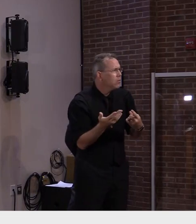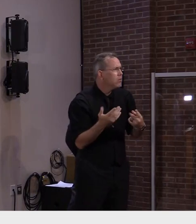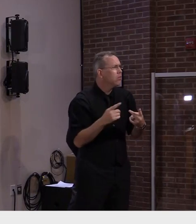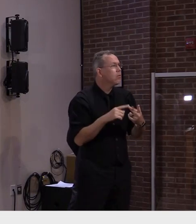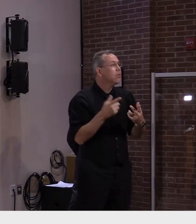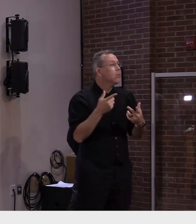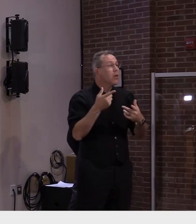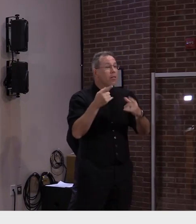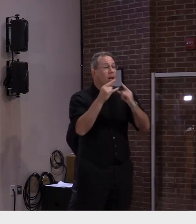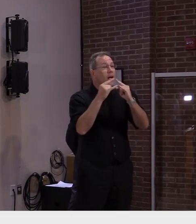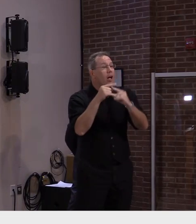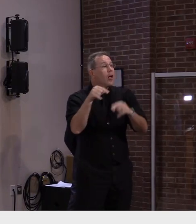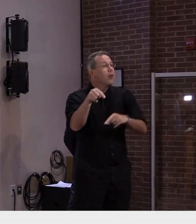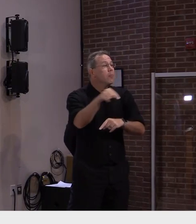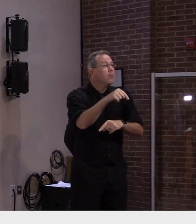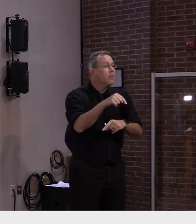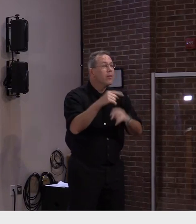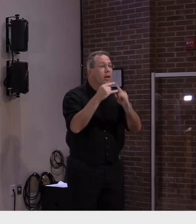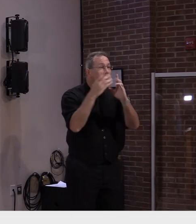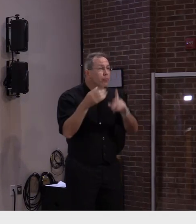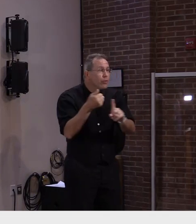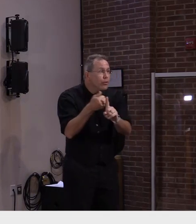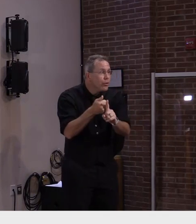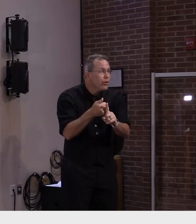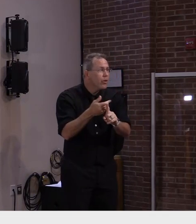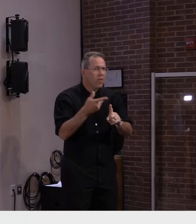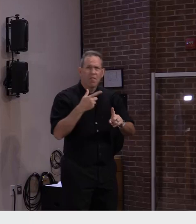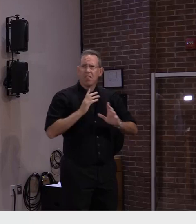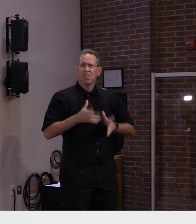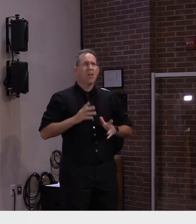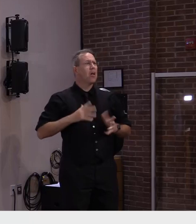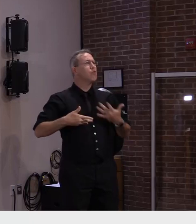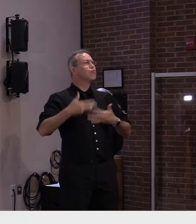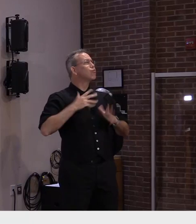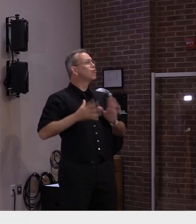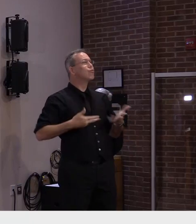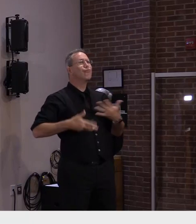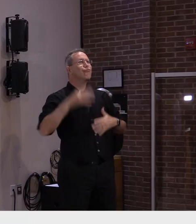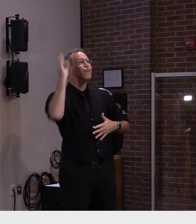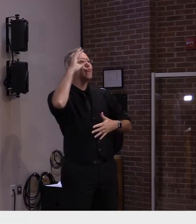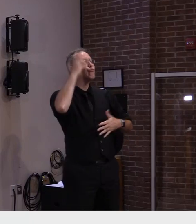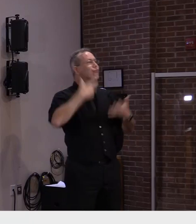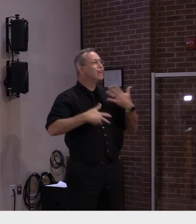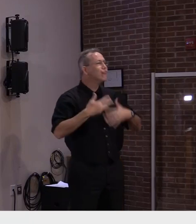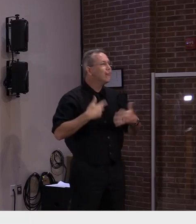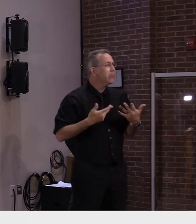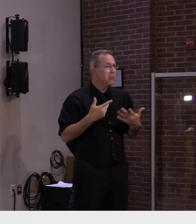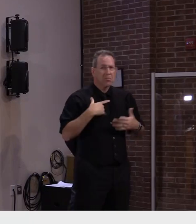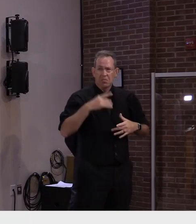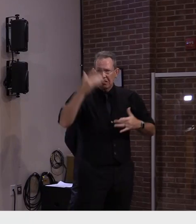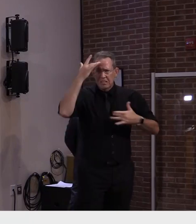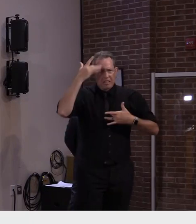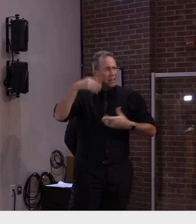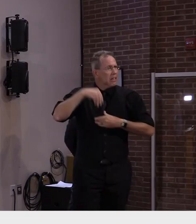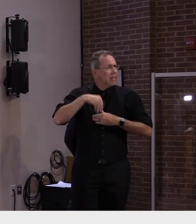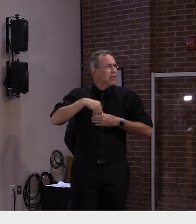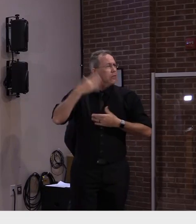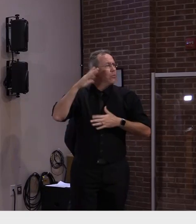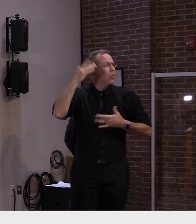less or totally asymptomatic state were circulating within the community and